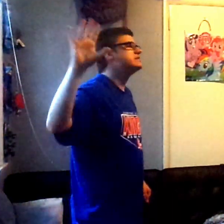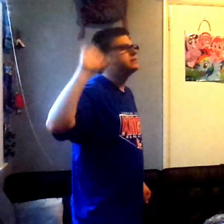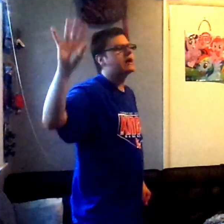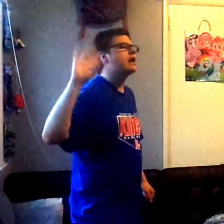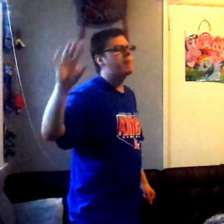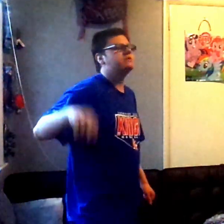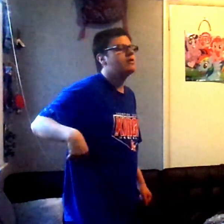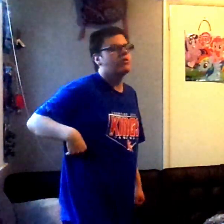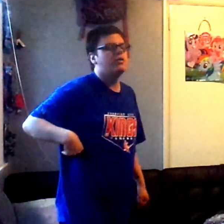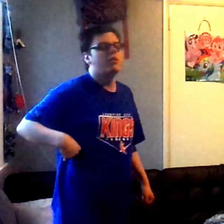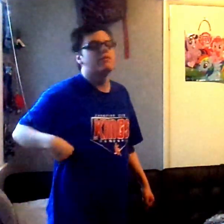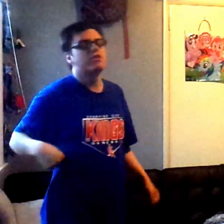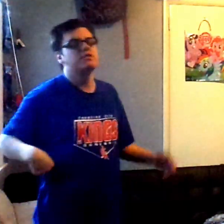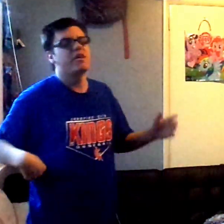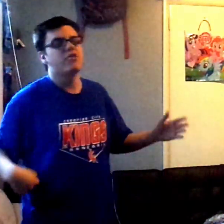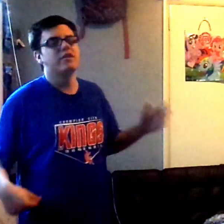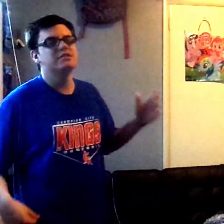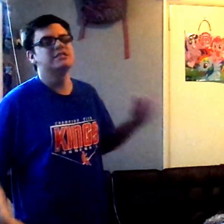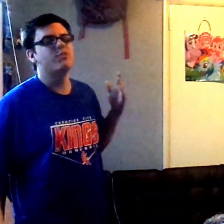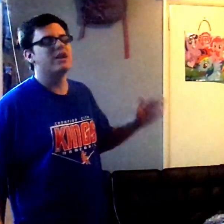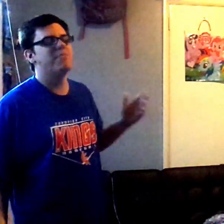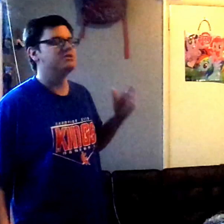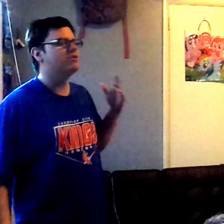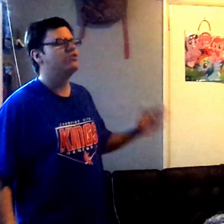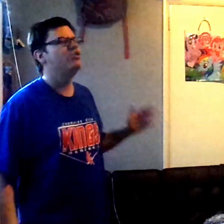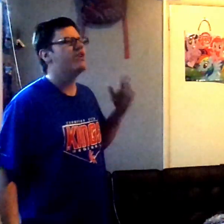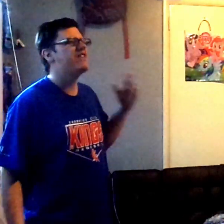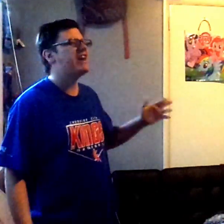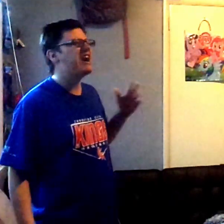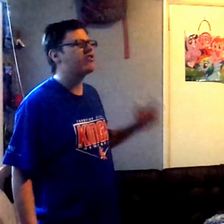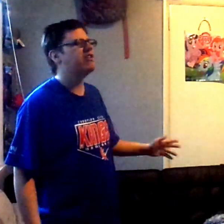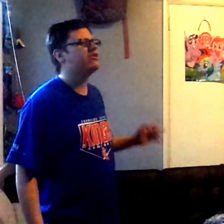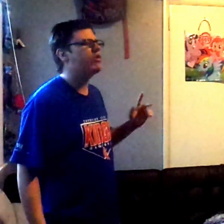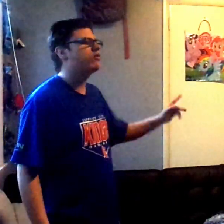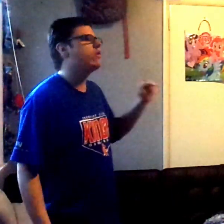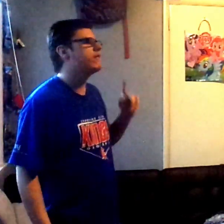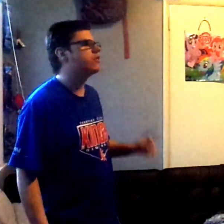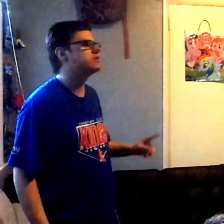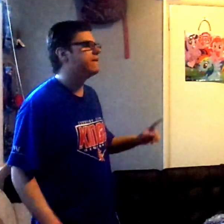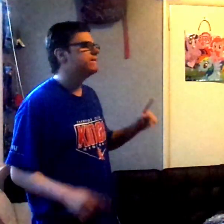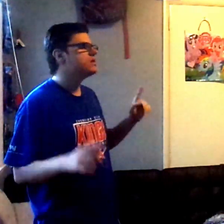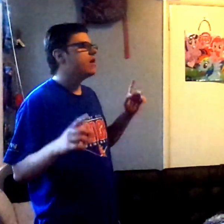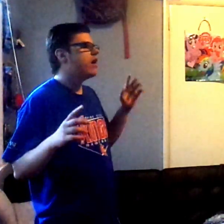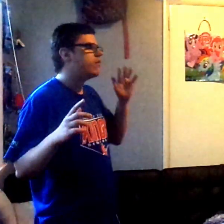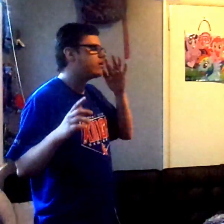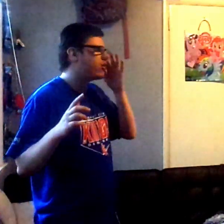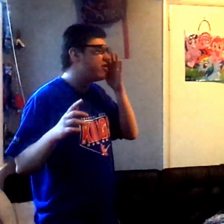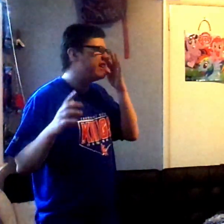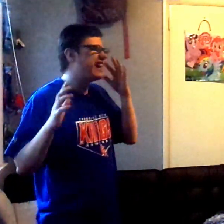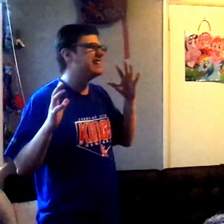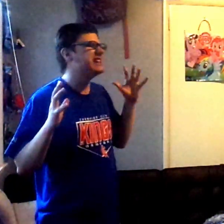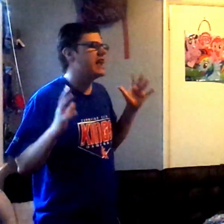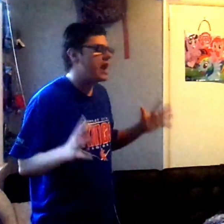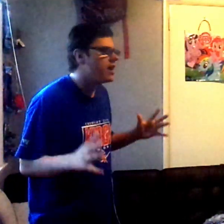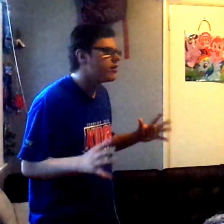second episode of 2021 version of iCarly, season one, episode two of iCarly, 2021 version, where Carly has a hater.